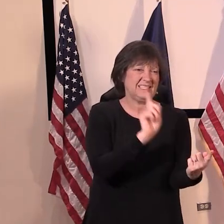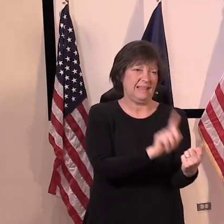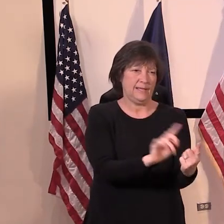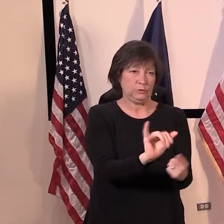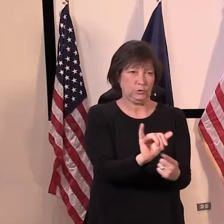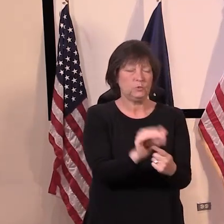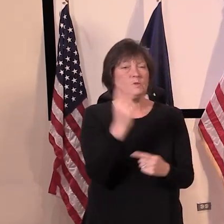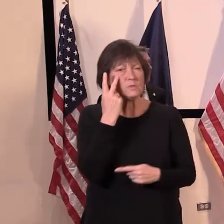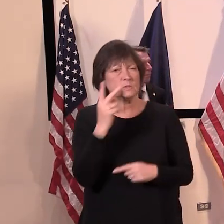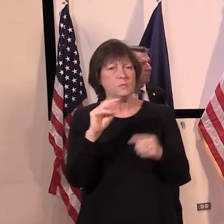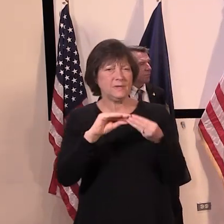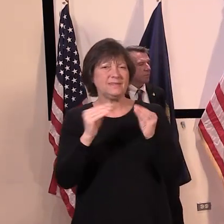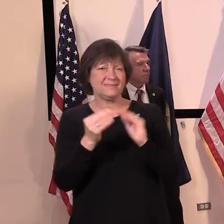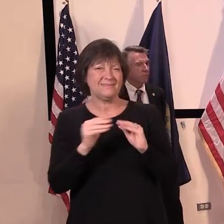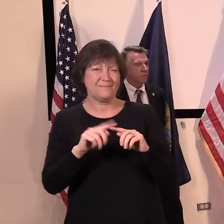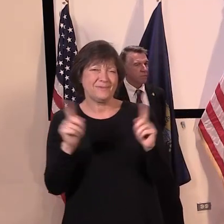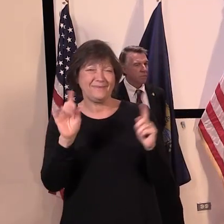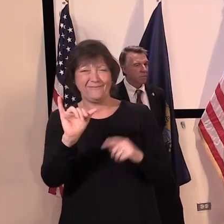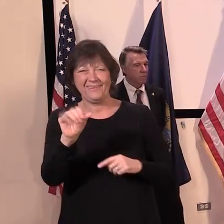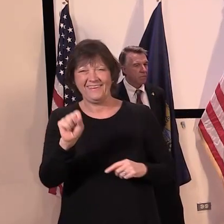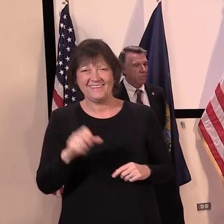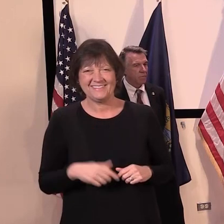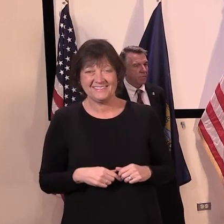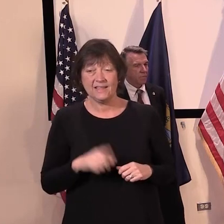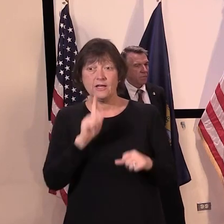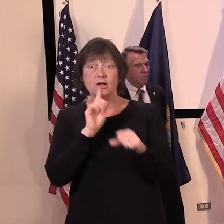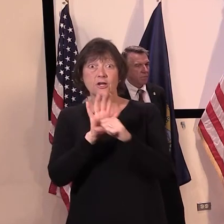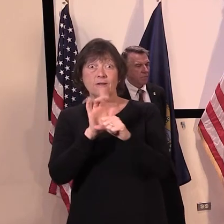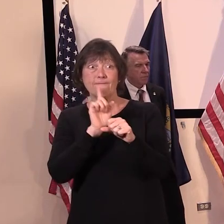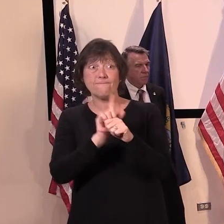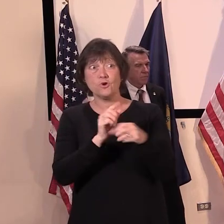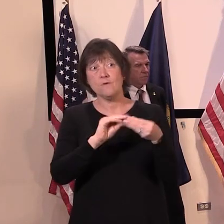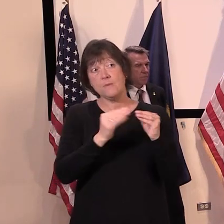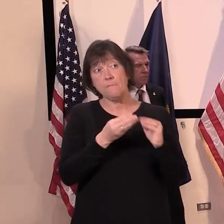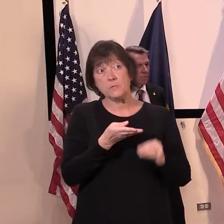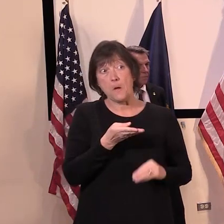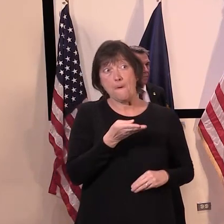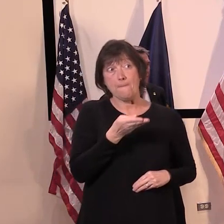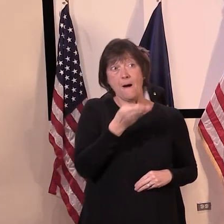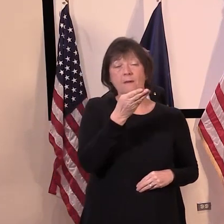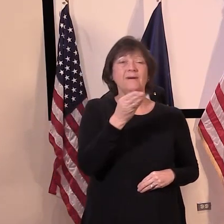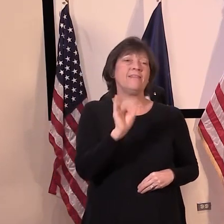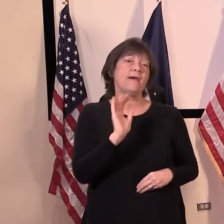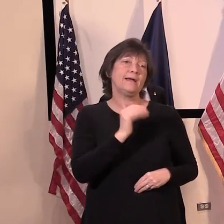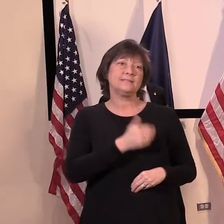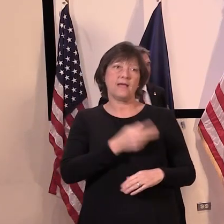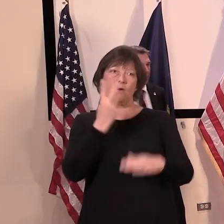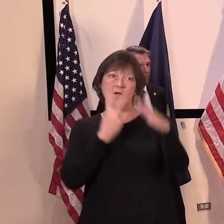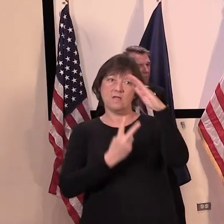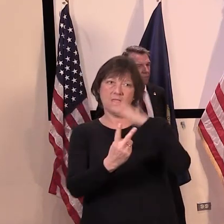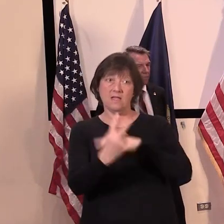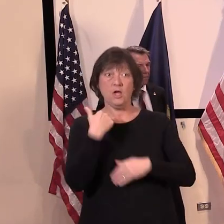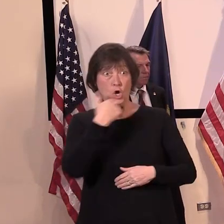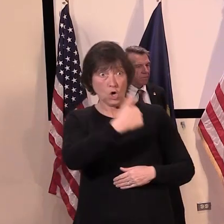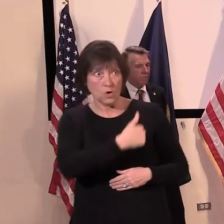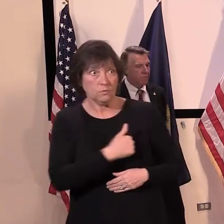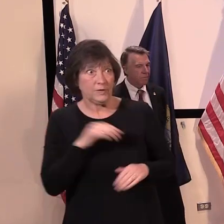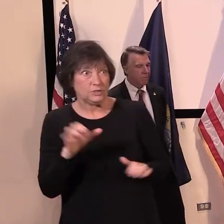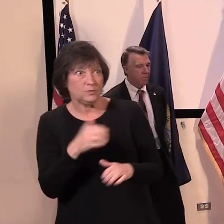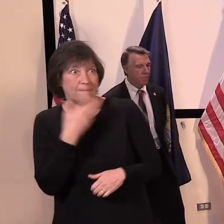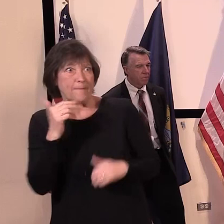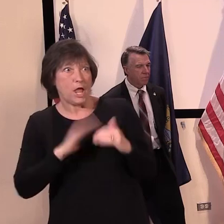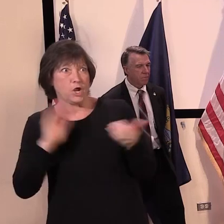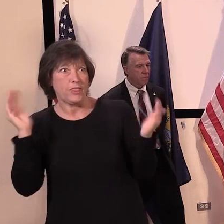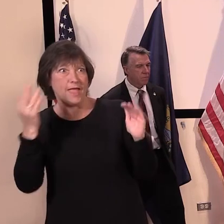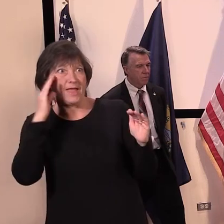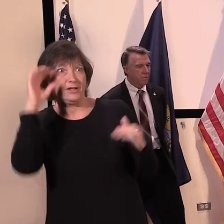that we see those numbers diverge as the confirmed cases do slowly go up. And again, this is a forecast and we're doing better than that forecast. Uh, and